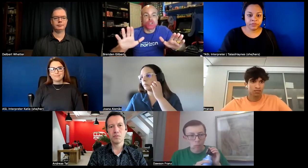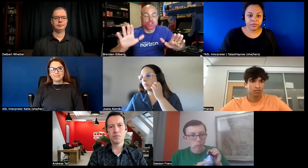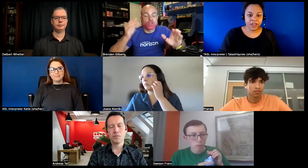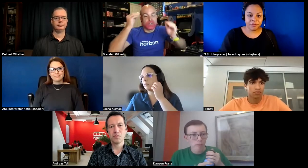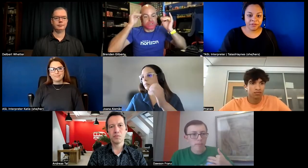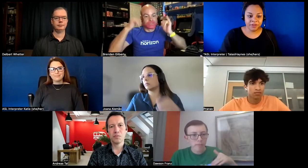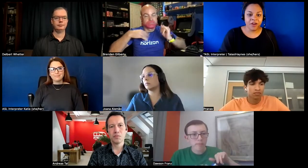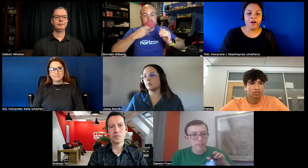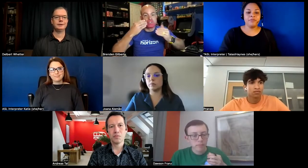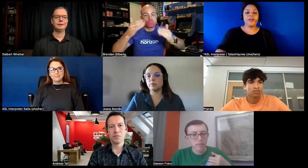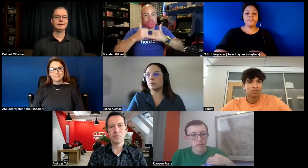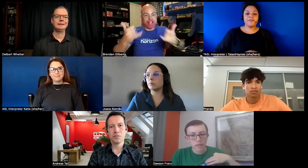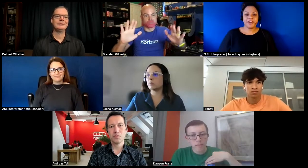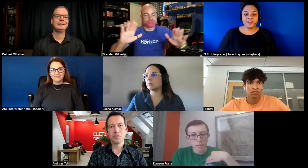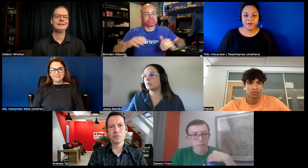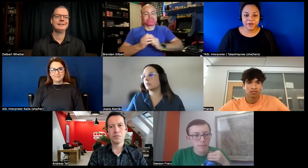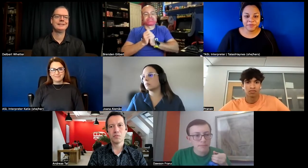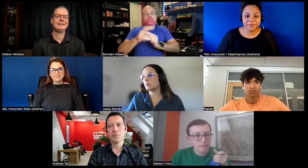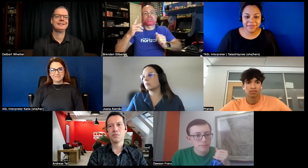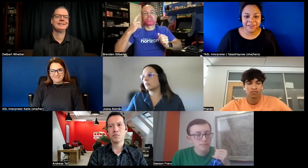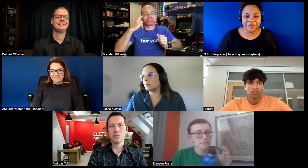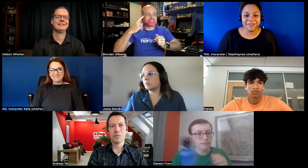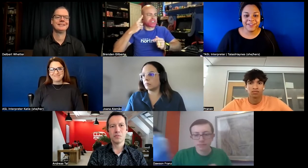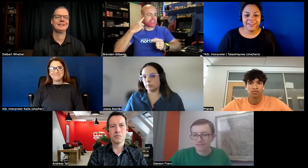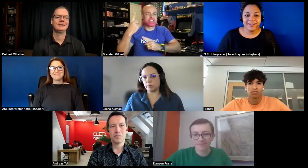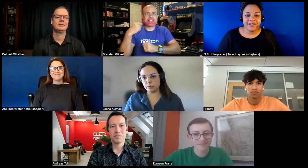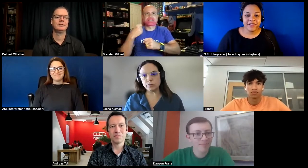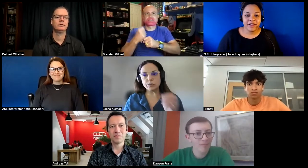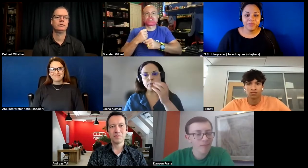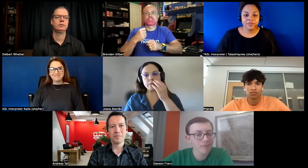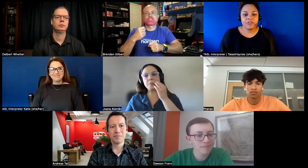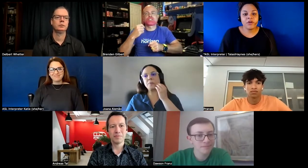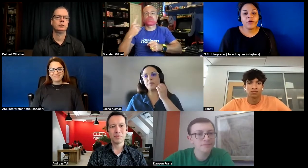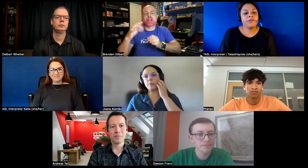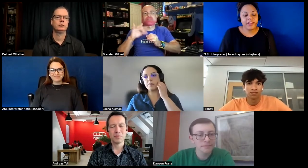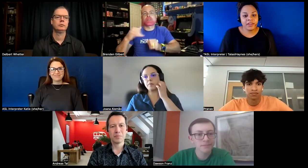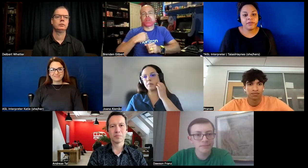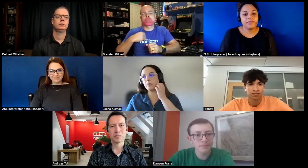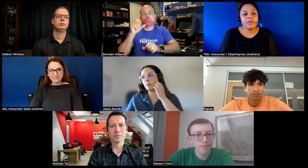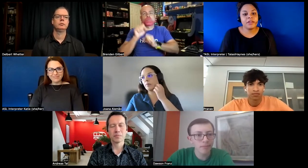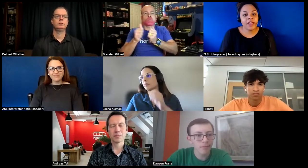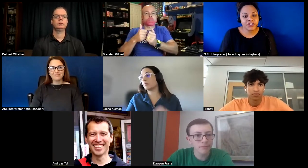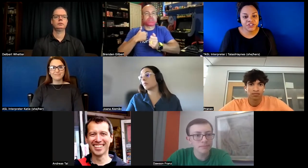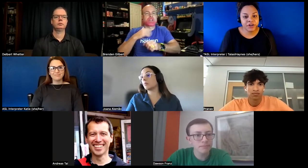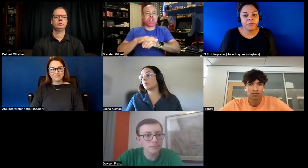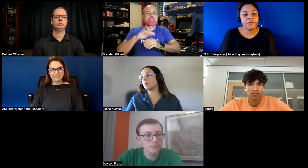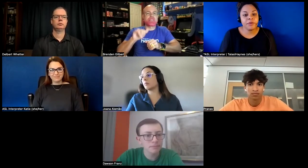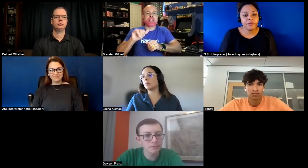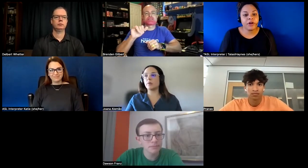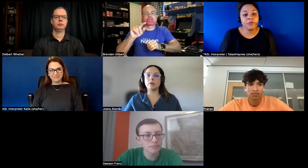absolutely oh also i finally remember thank you um so um i was saying last year i was a member there was